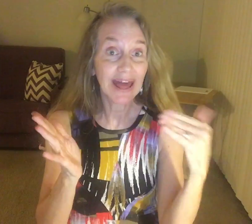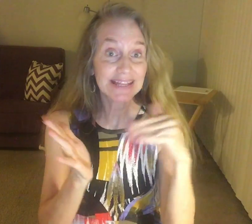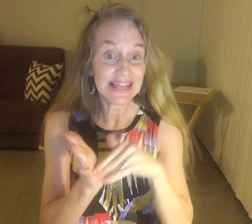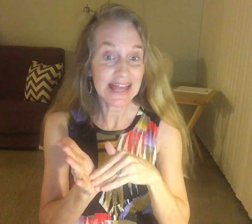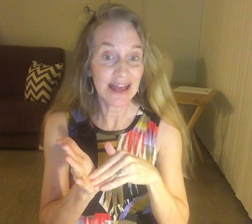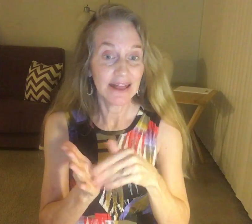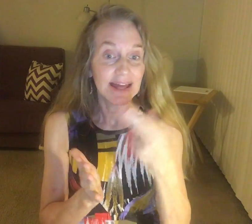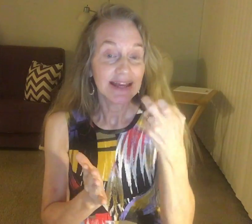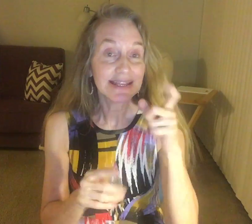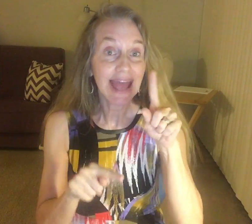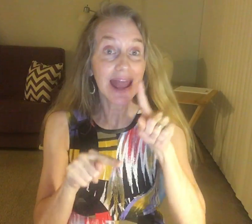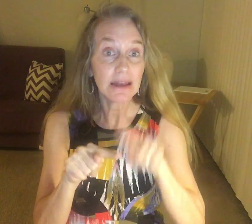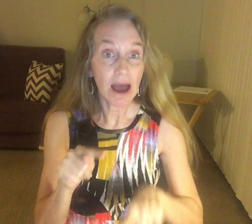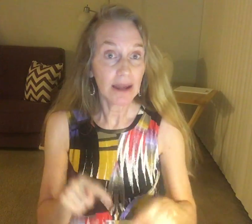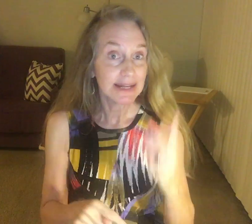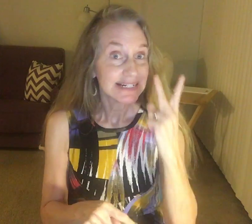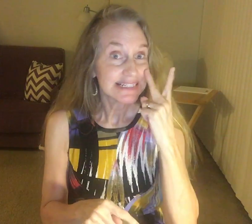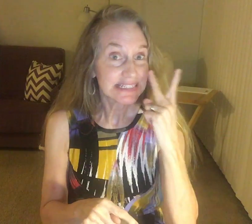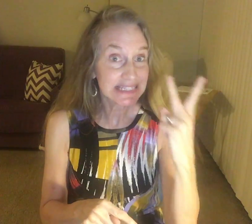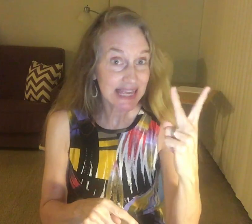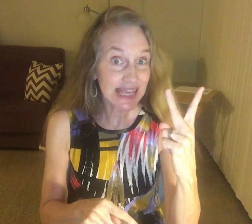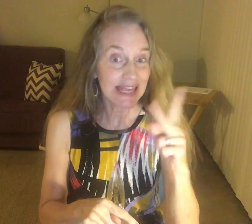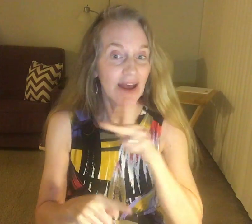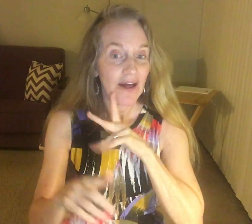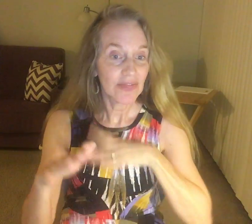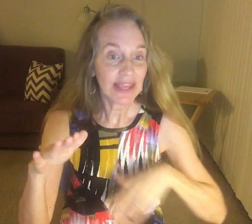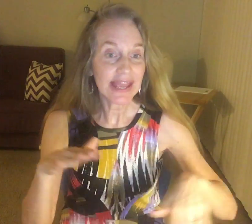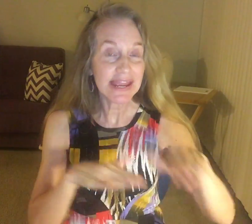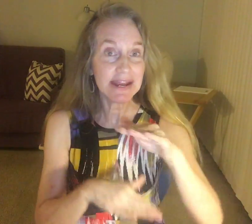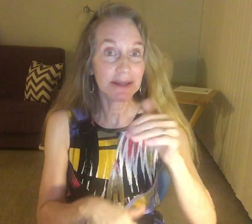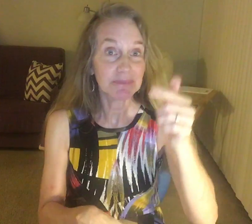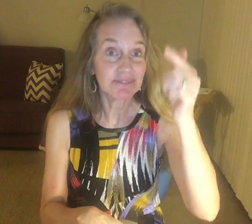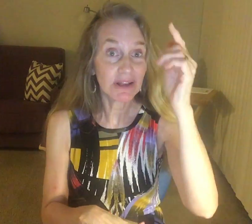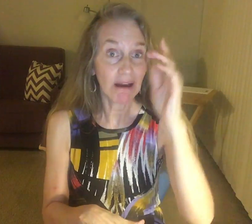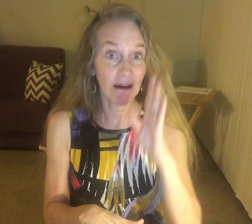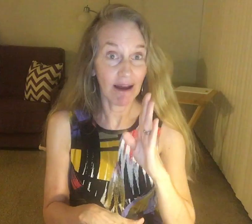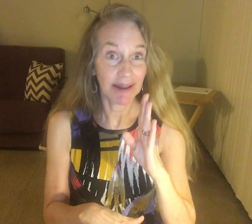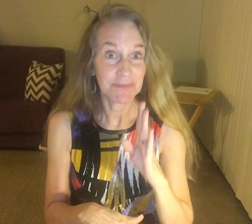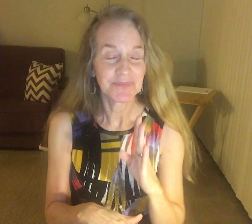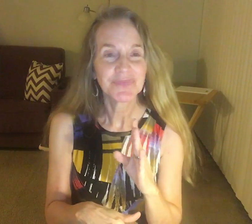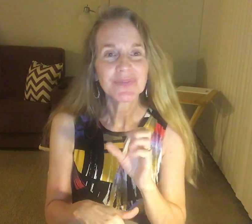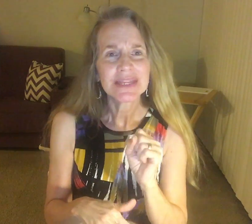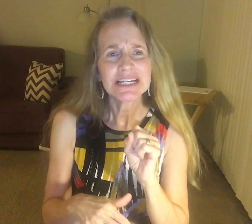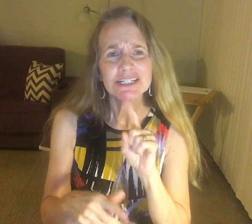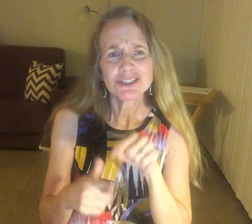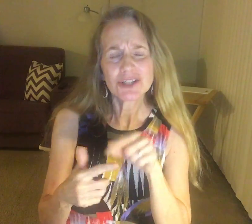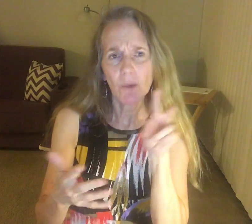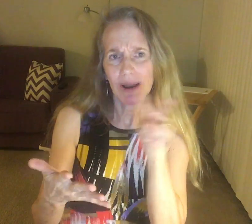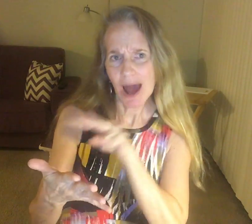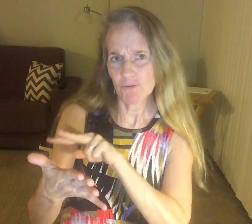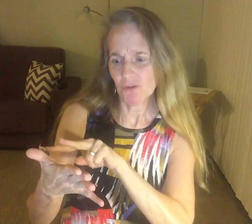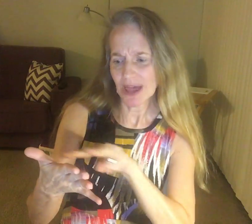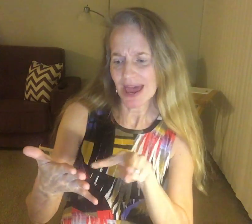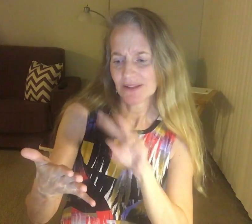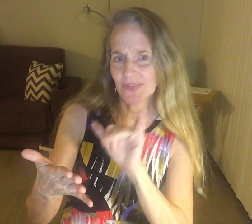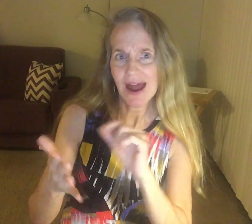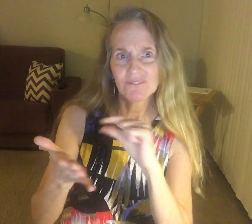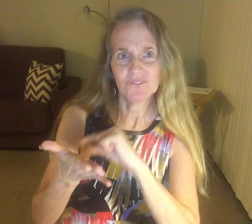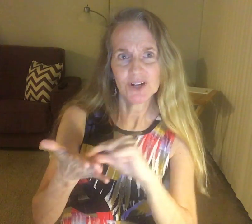again. You cannot see the kingdom of God. Someone on the list, I've